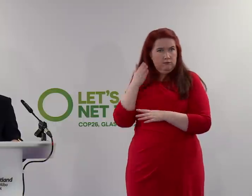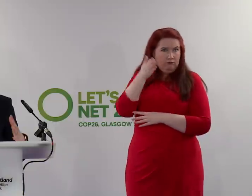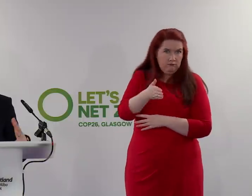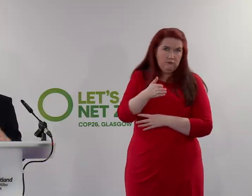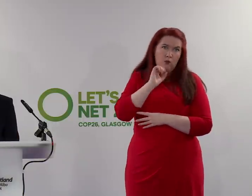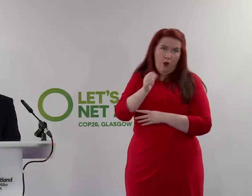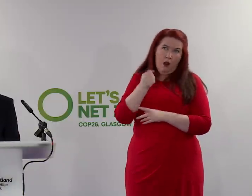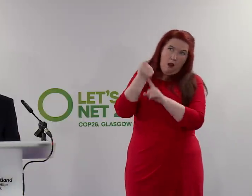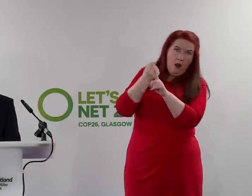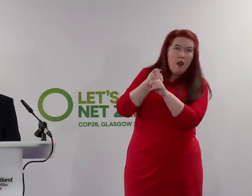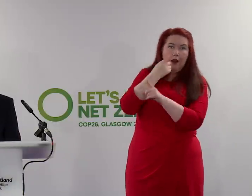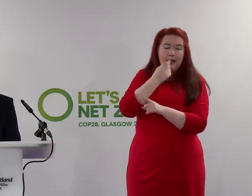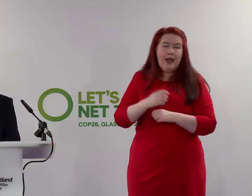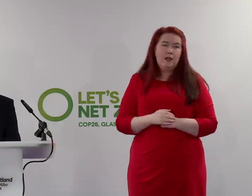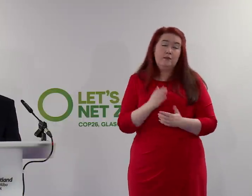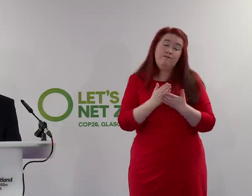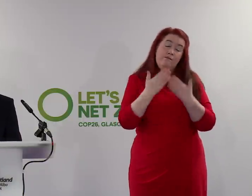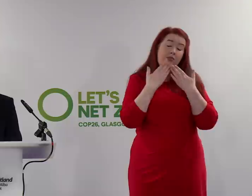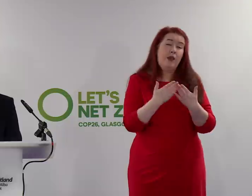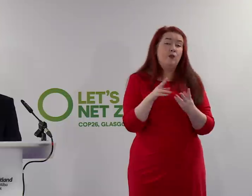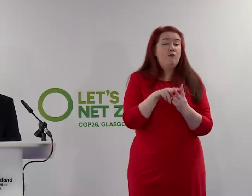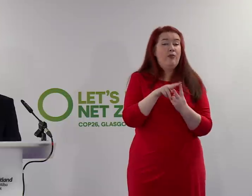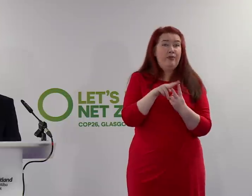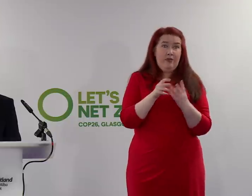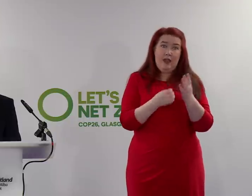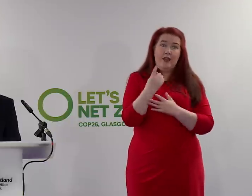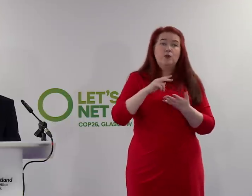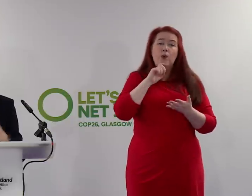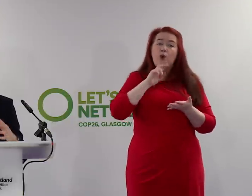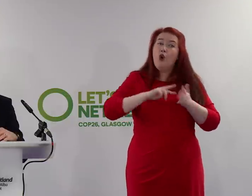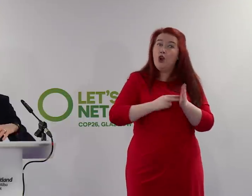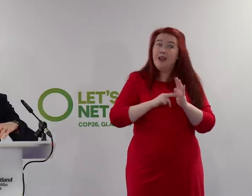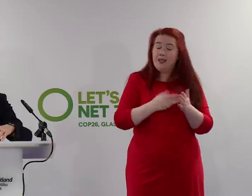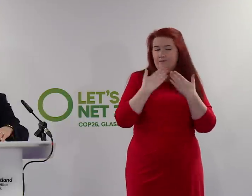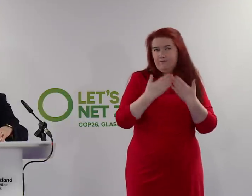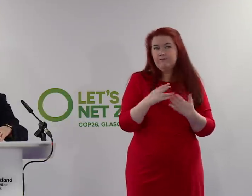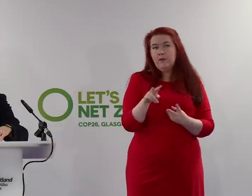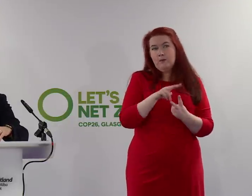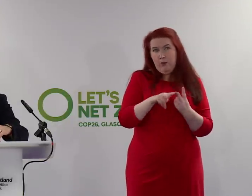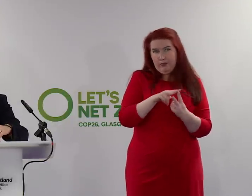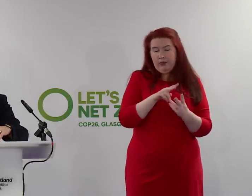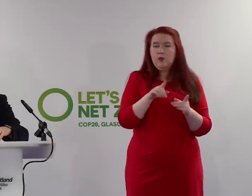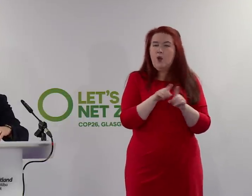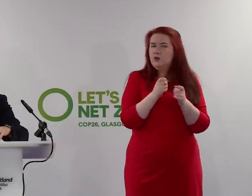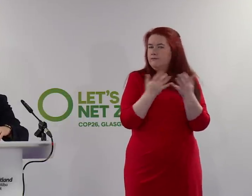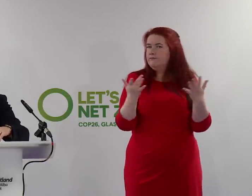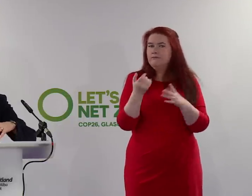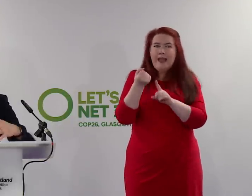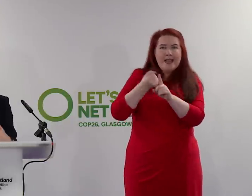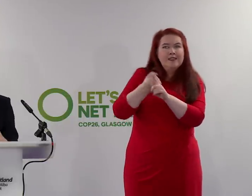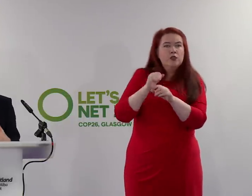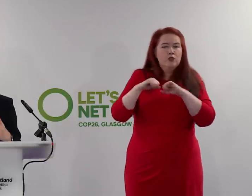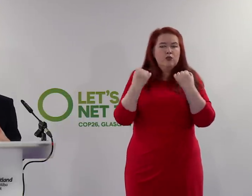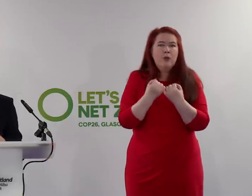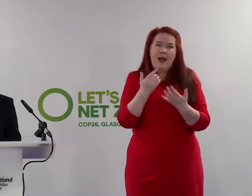and I want to take the opportunity to thank the organisers of these demonstrations as well as a number of other activist groups for the